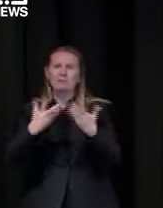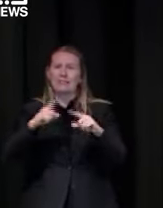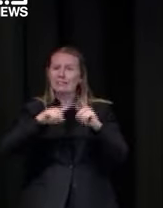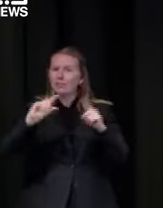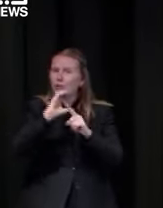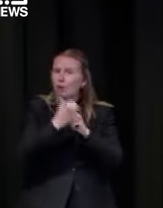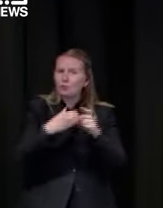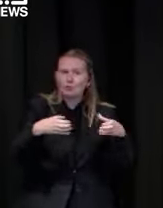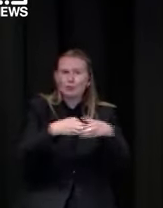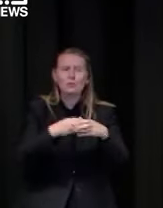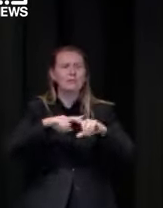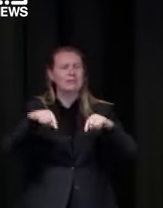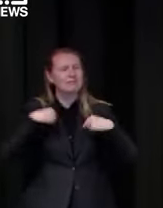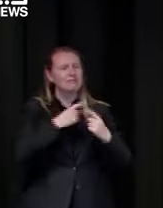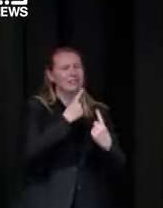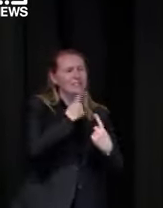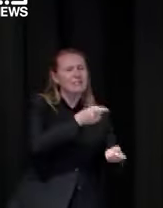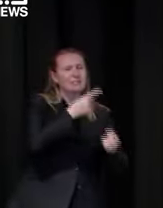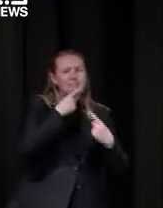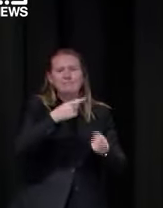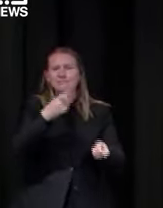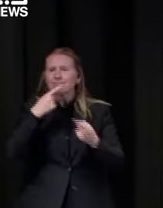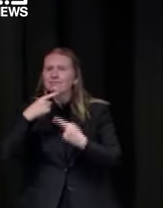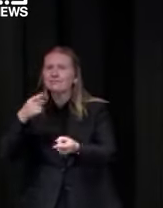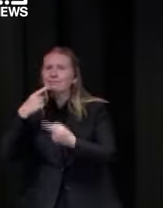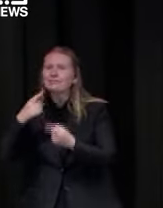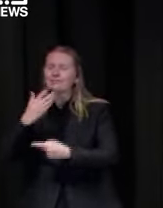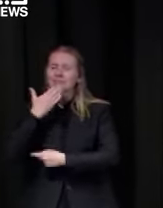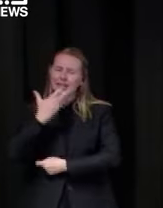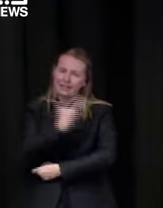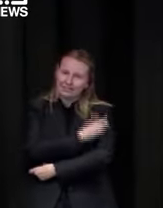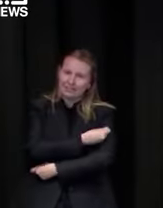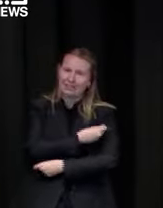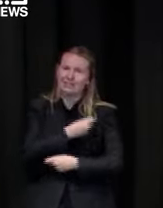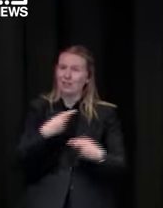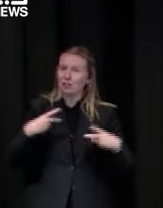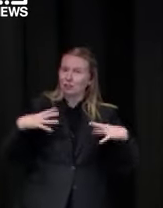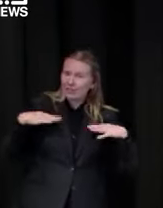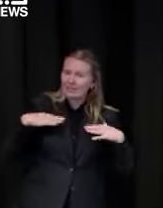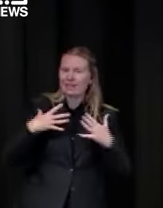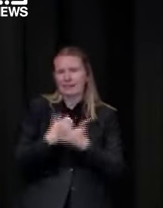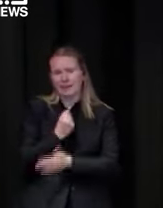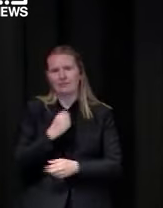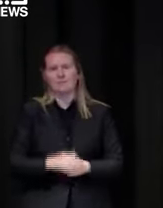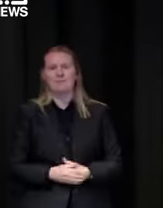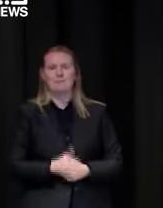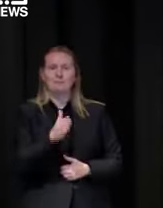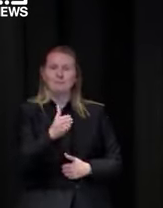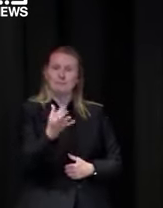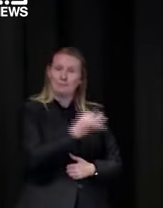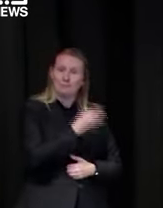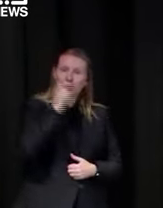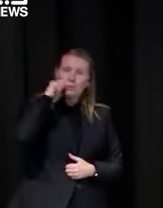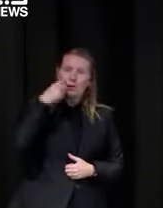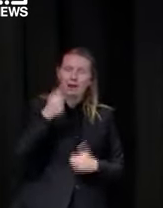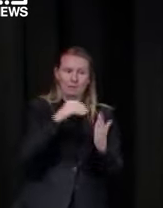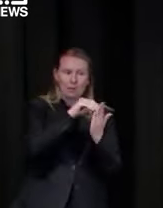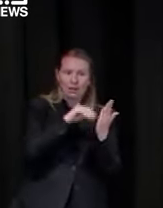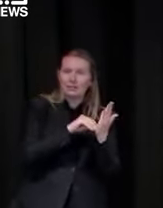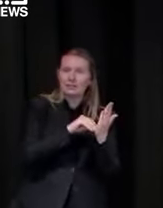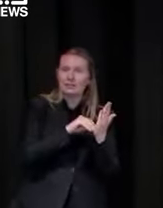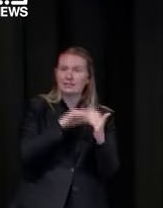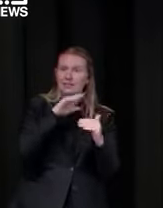vaccinated that's how we get free but it's also how we stay safe is there any policy advice coming to schools though there's an enormous